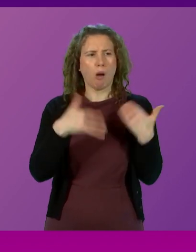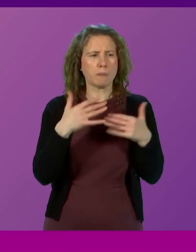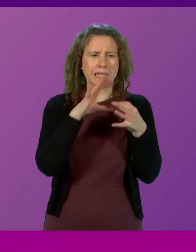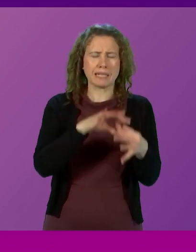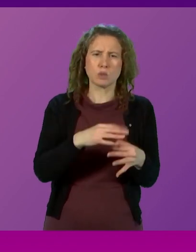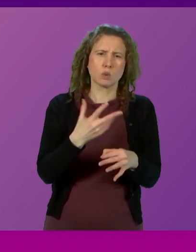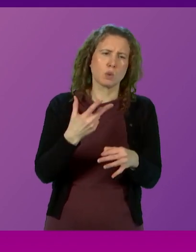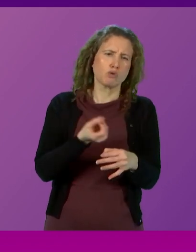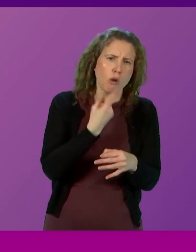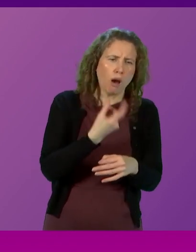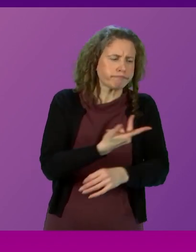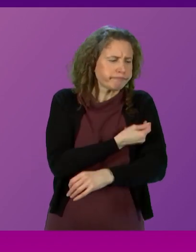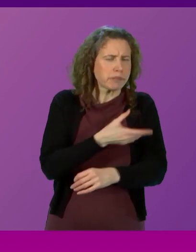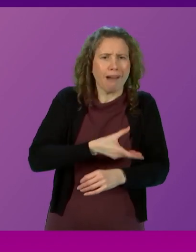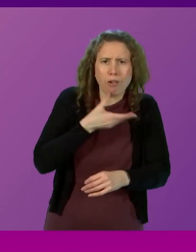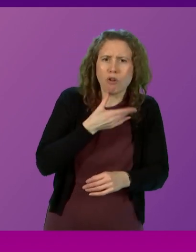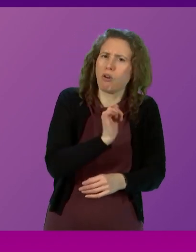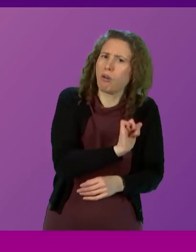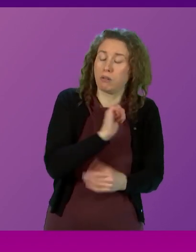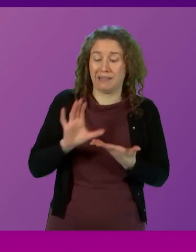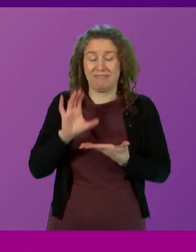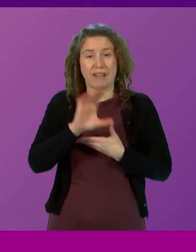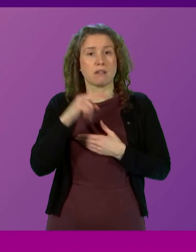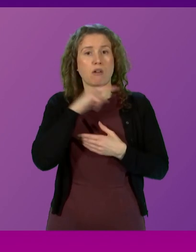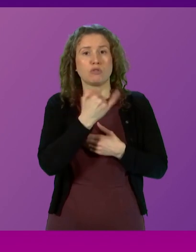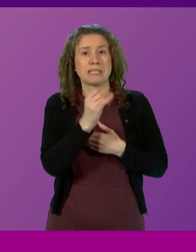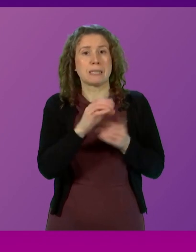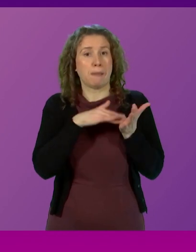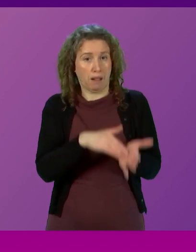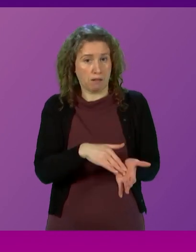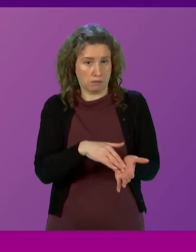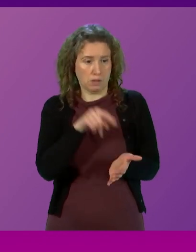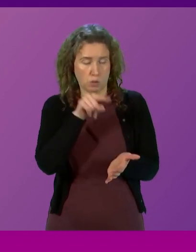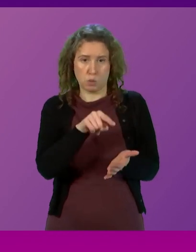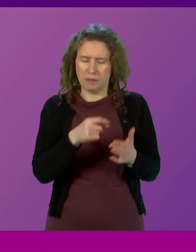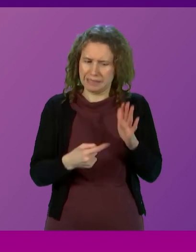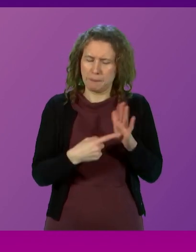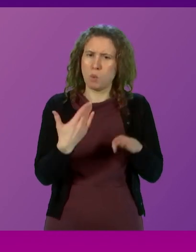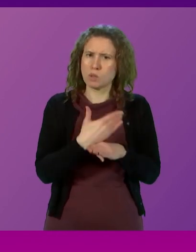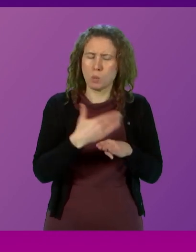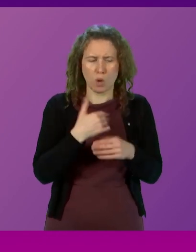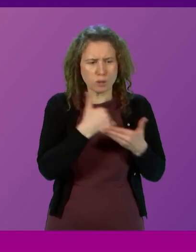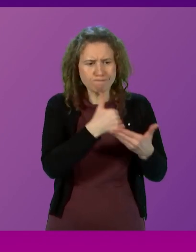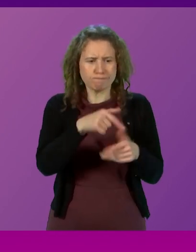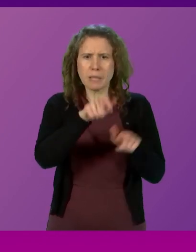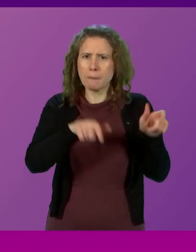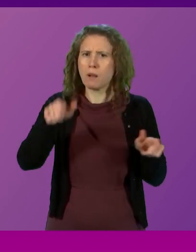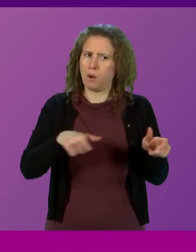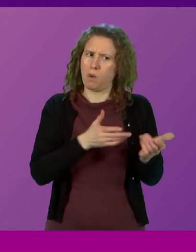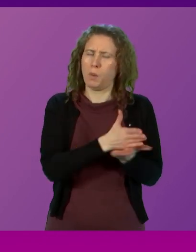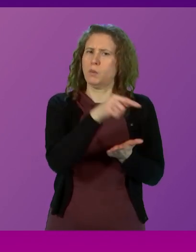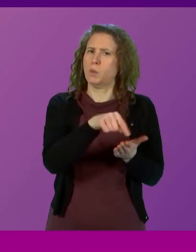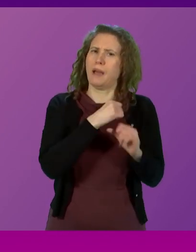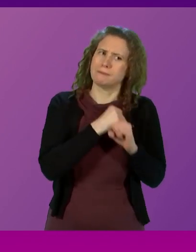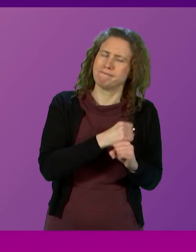drugs and alcohol. By investing £160 million, we will ensure this important work continues. This is part